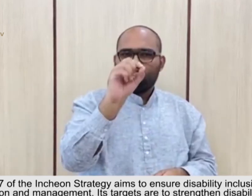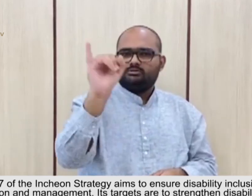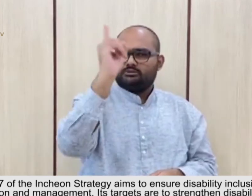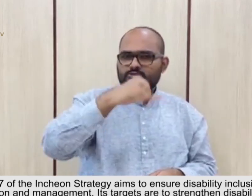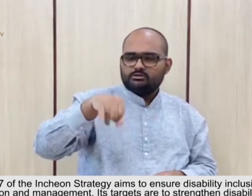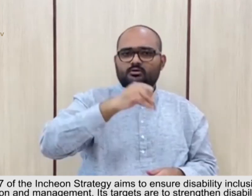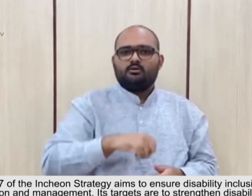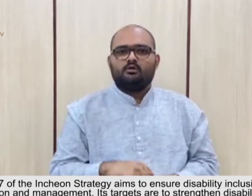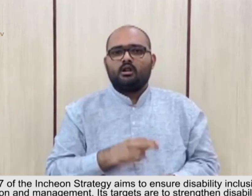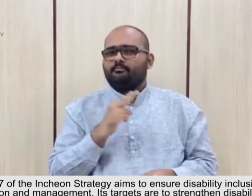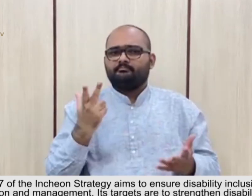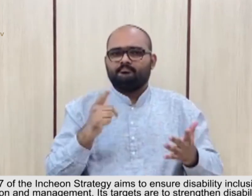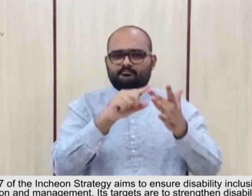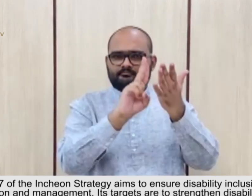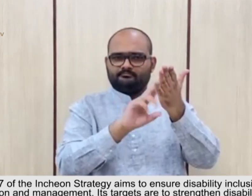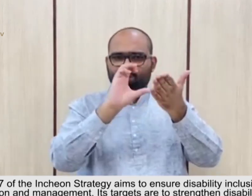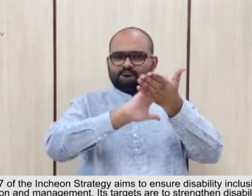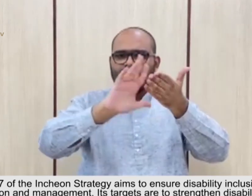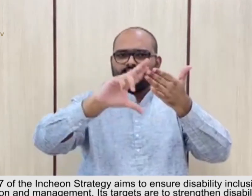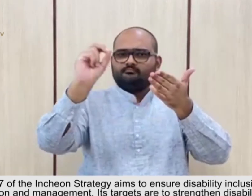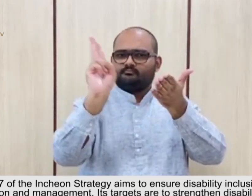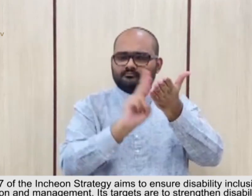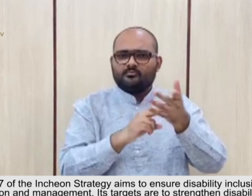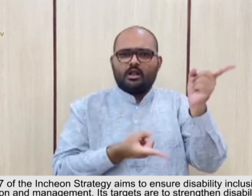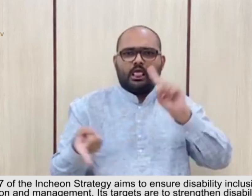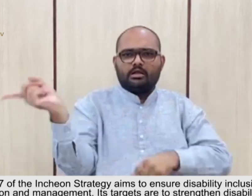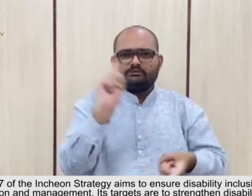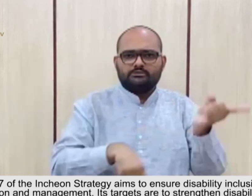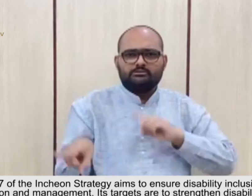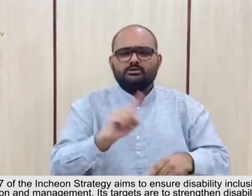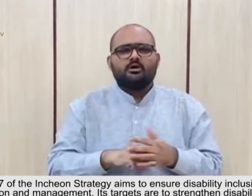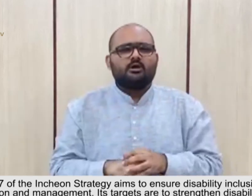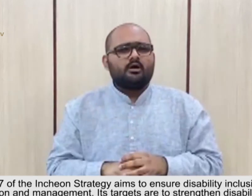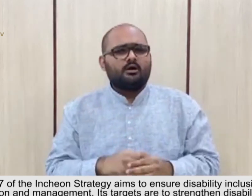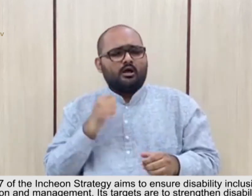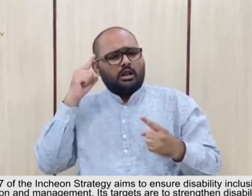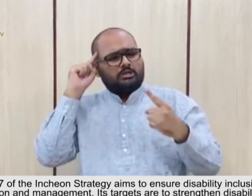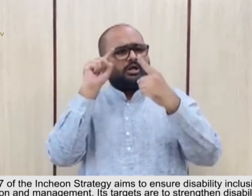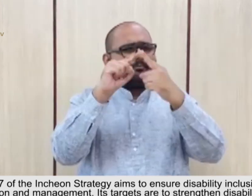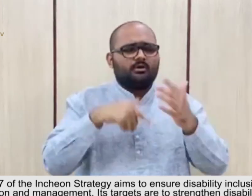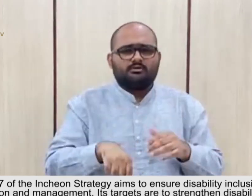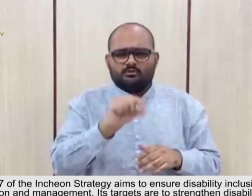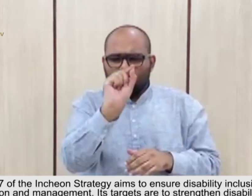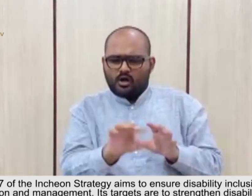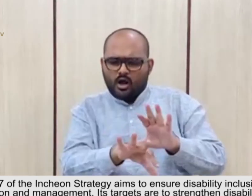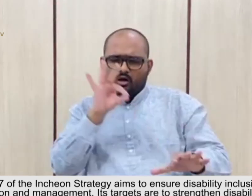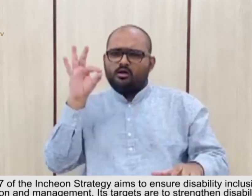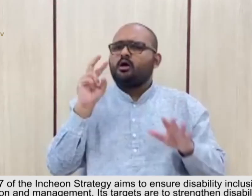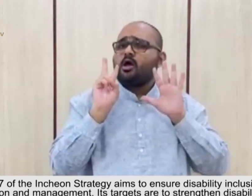Goal 7 of the UNCRPD strategy aims to ensure disability inclusive disaster risk reduction and